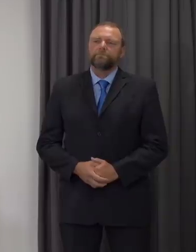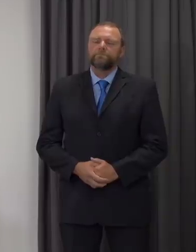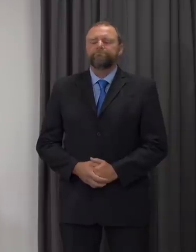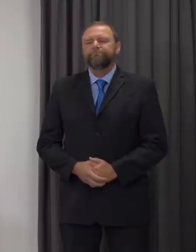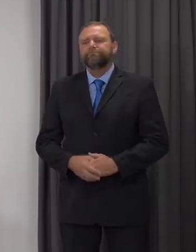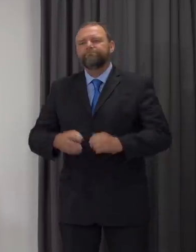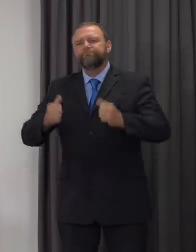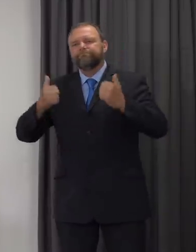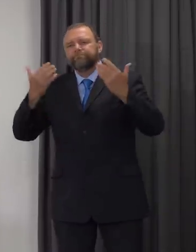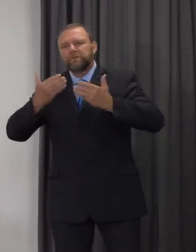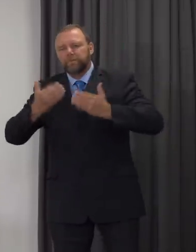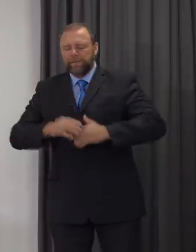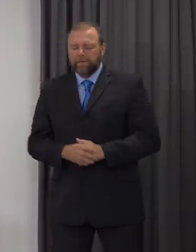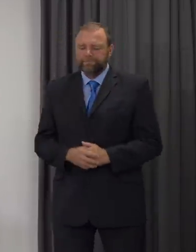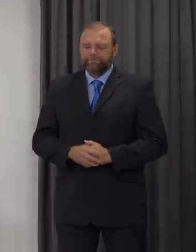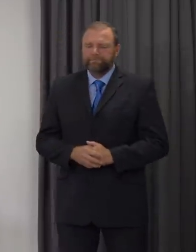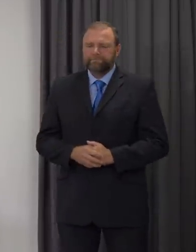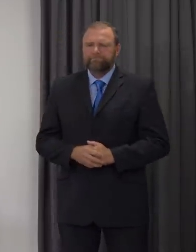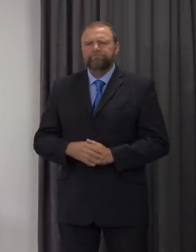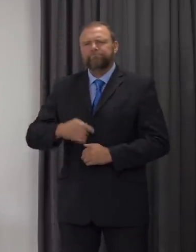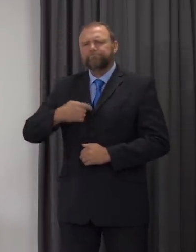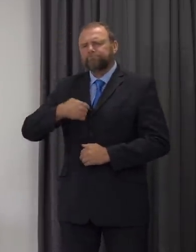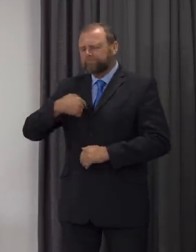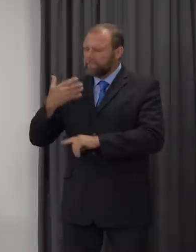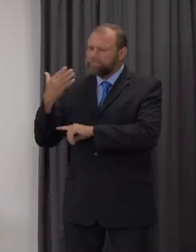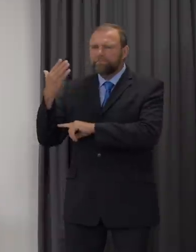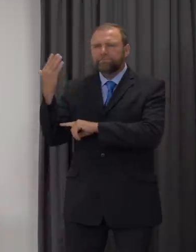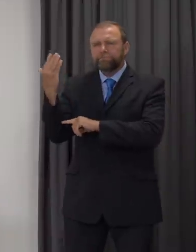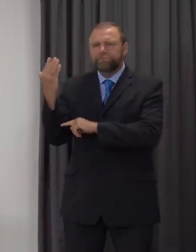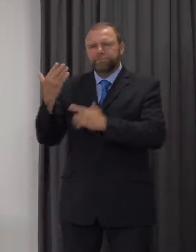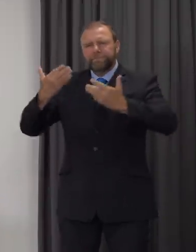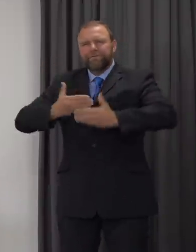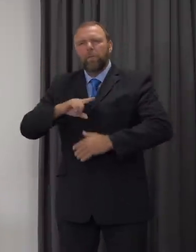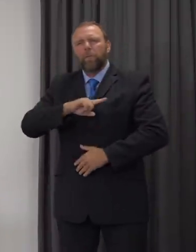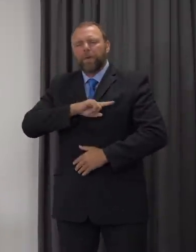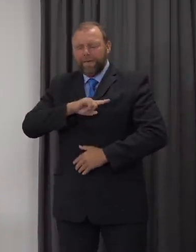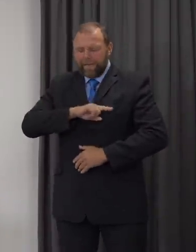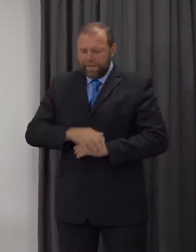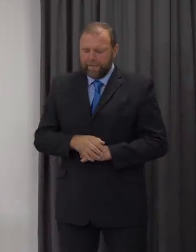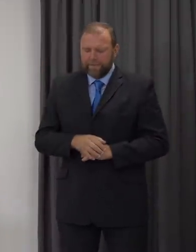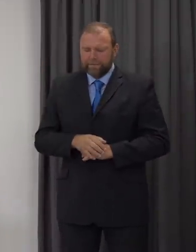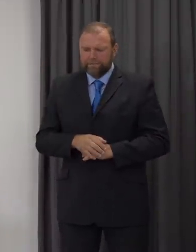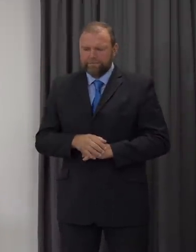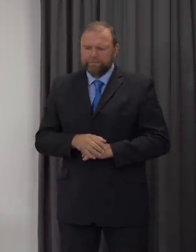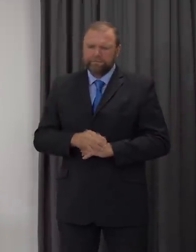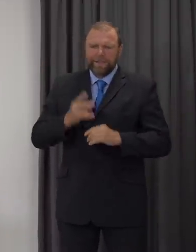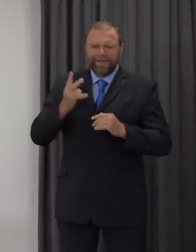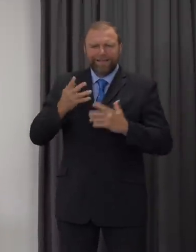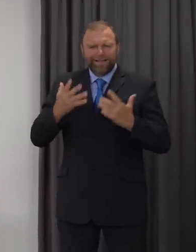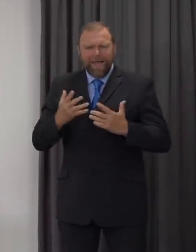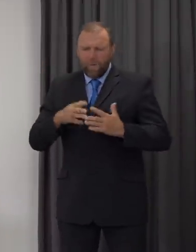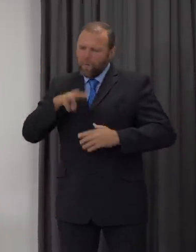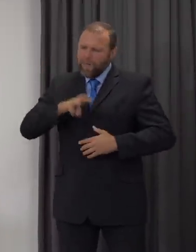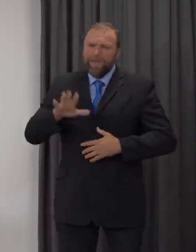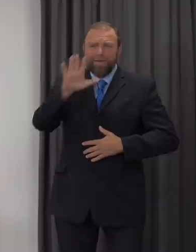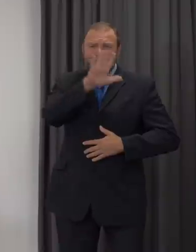Nogwaith da, I am speaking to you this evening because once again we are facing rising cases of